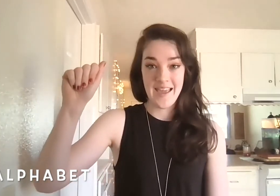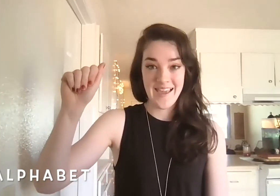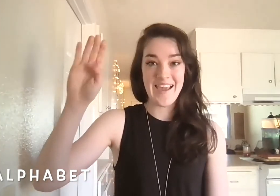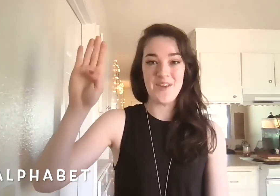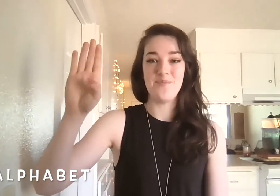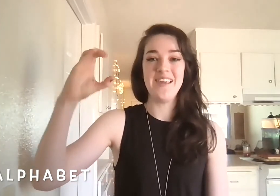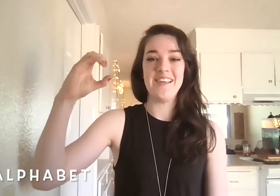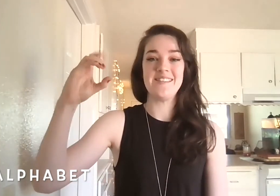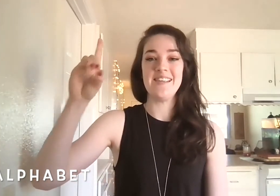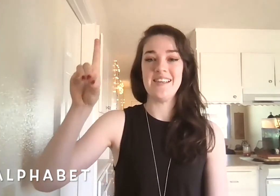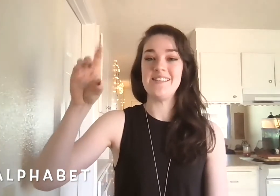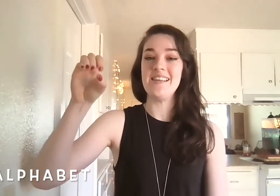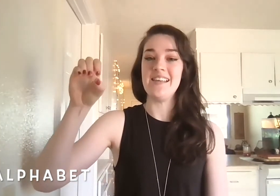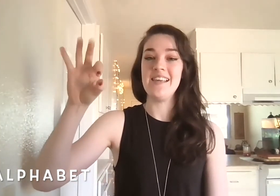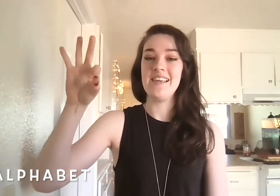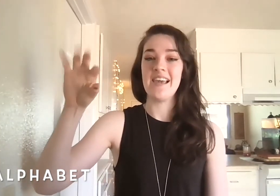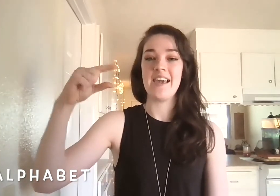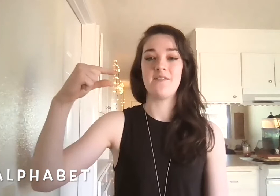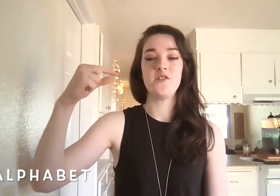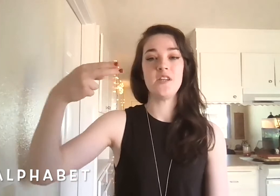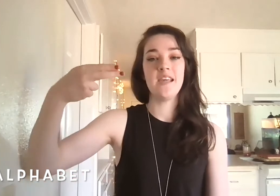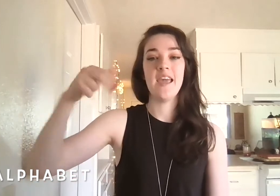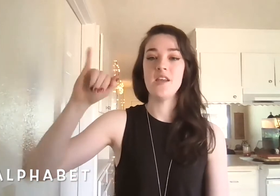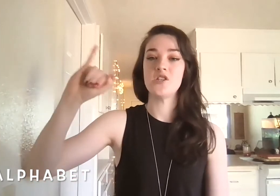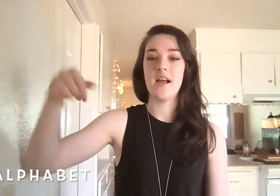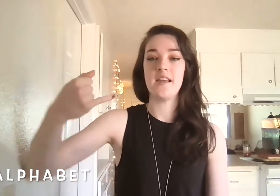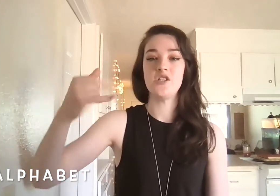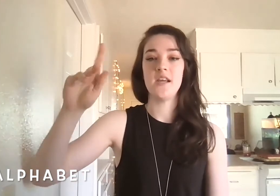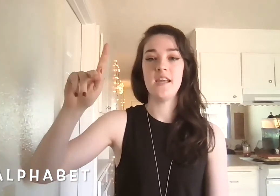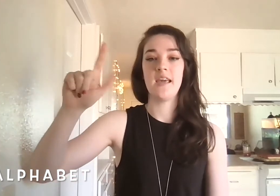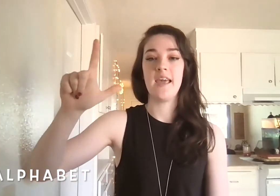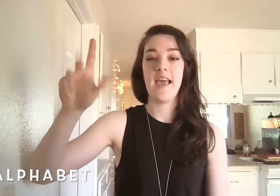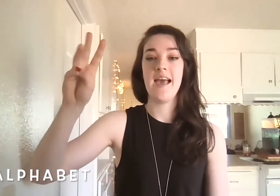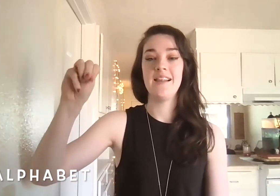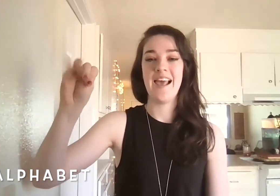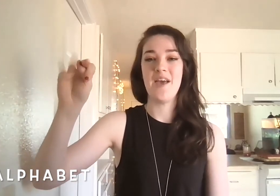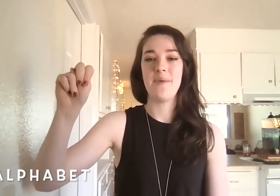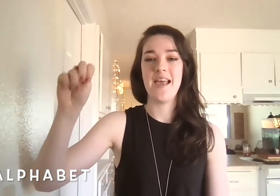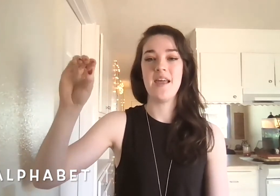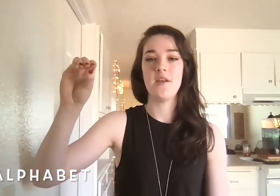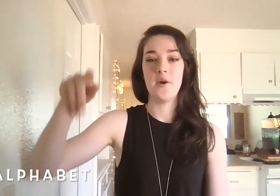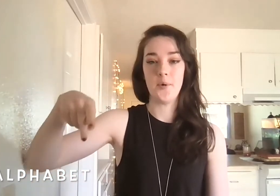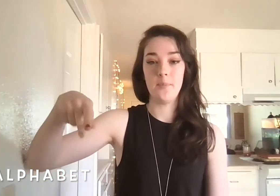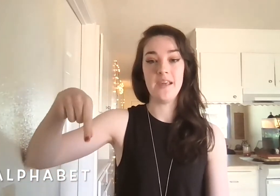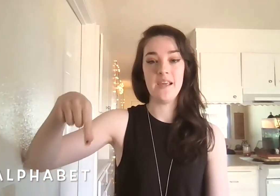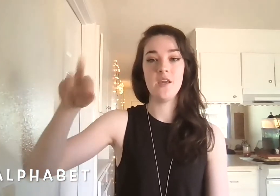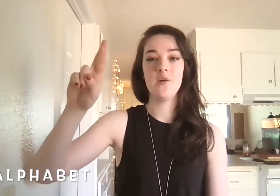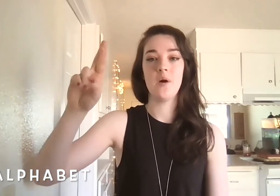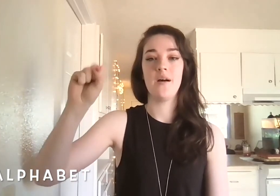A, B, C, D, E, F, G, H, I, J, K, L, M, N, O, P, Q, R,